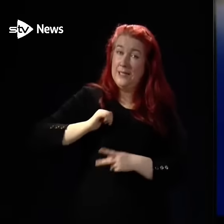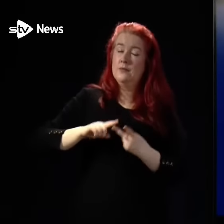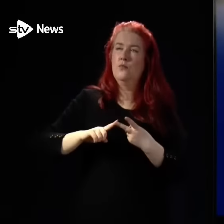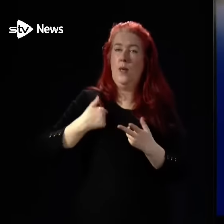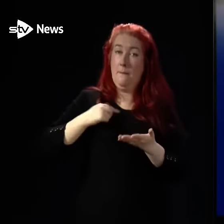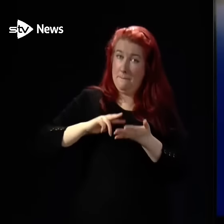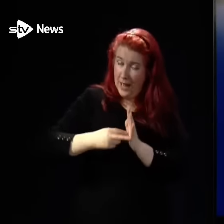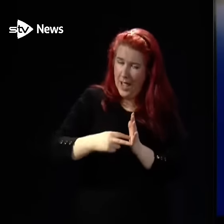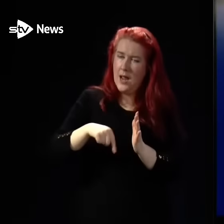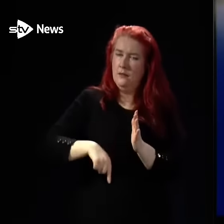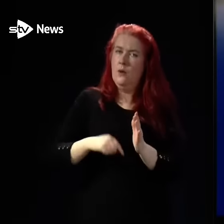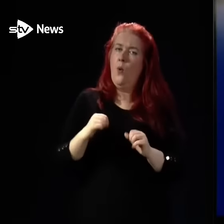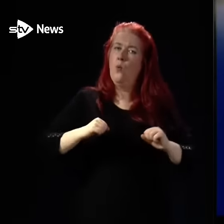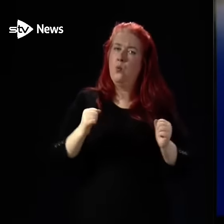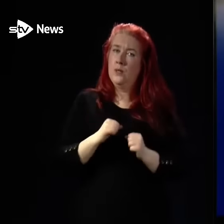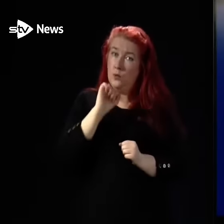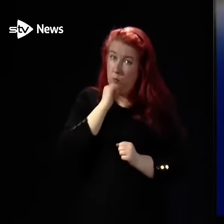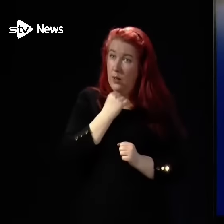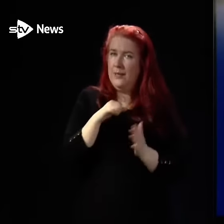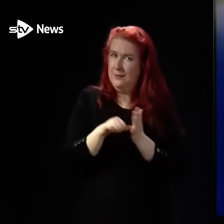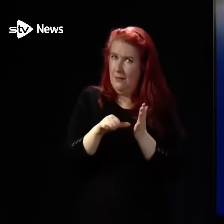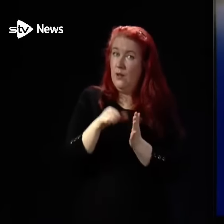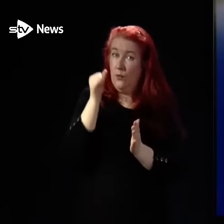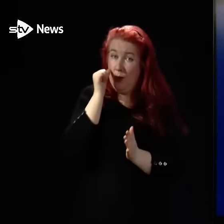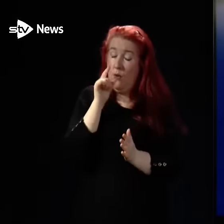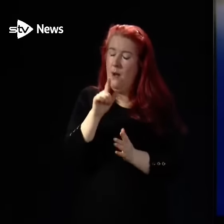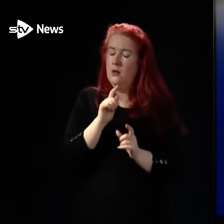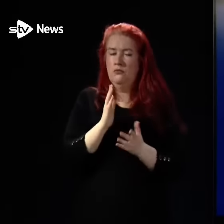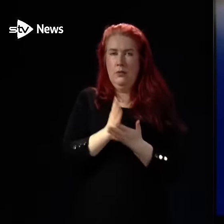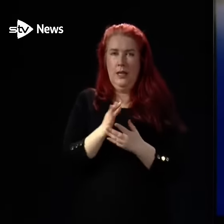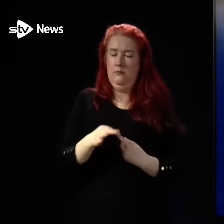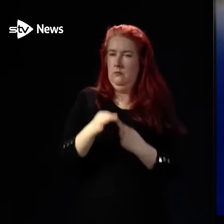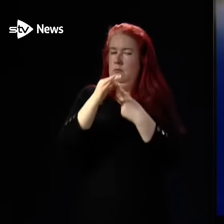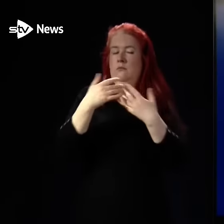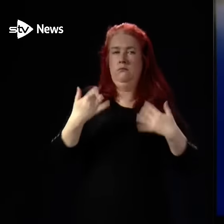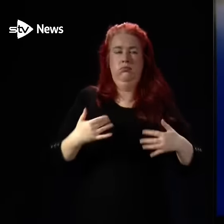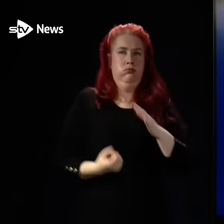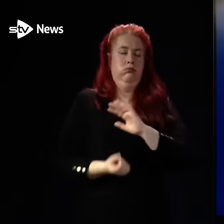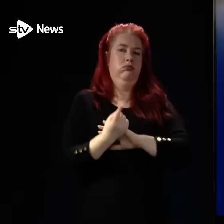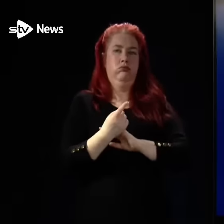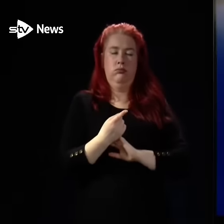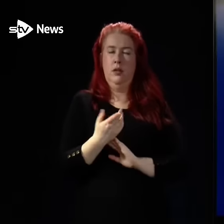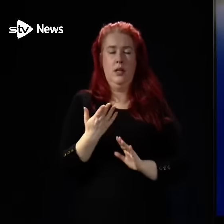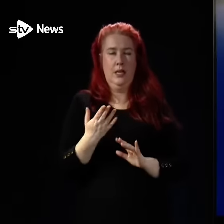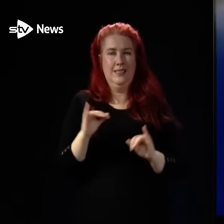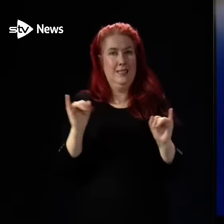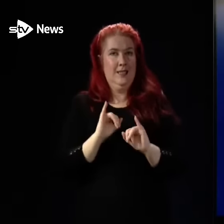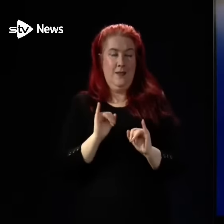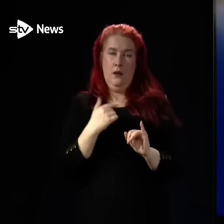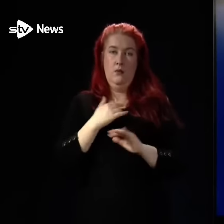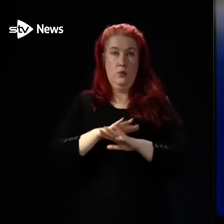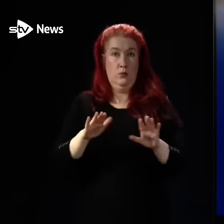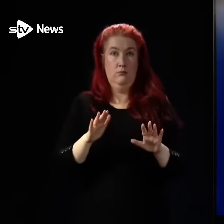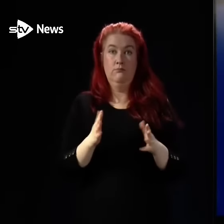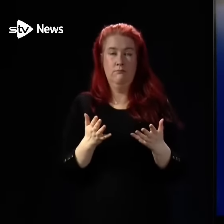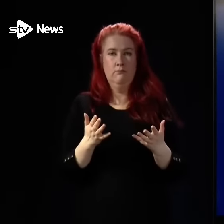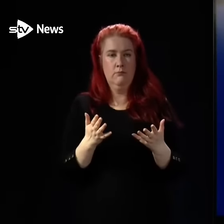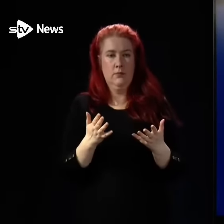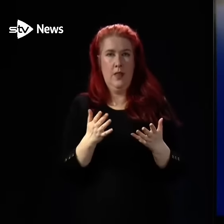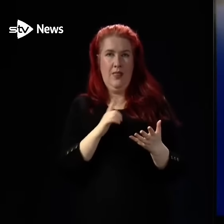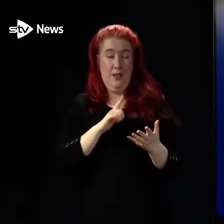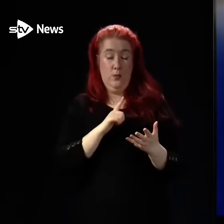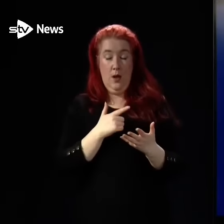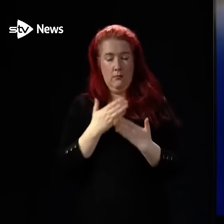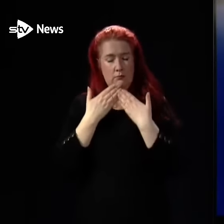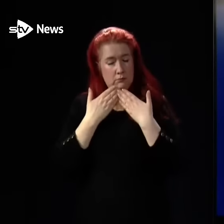difficult, but even so, current pressures are exceptional and severe. So once again, my thanks go to the entire health